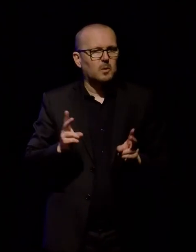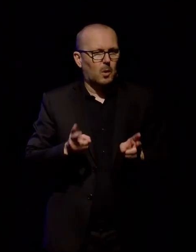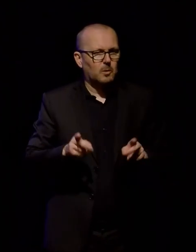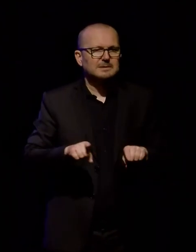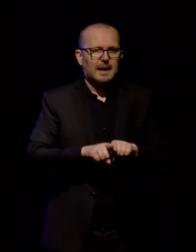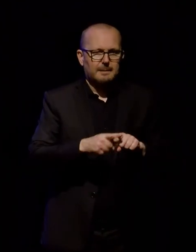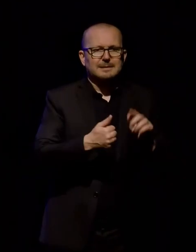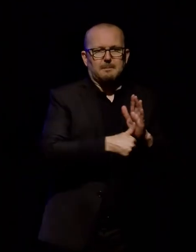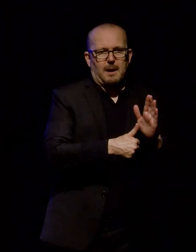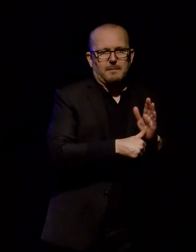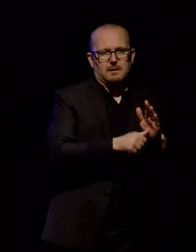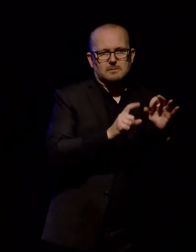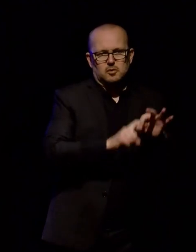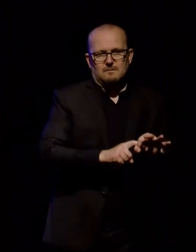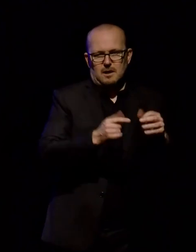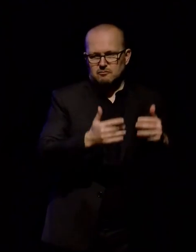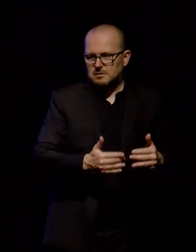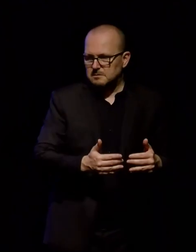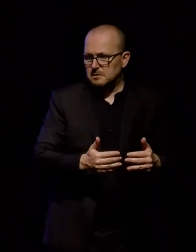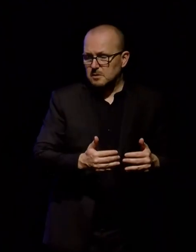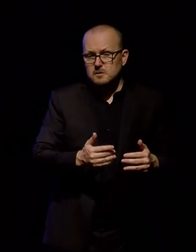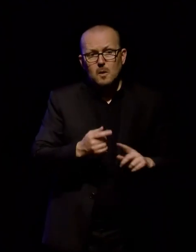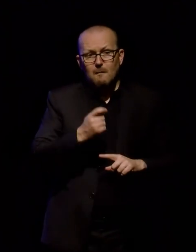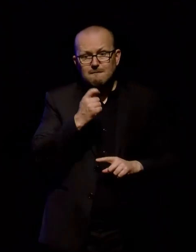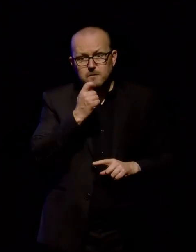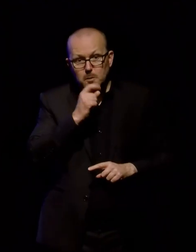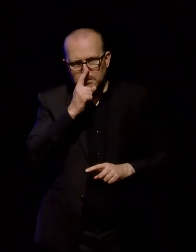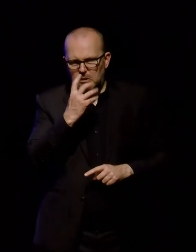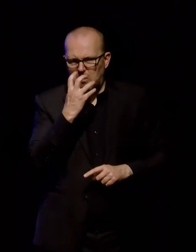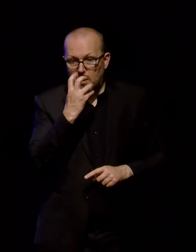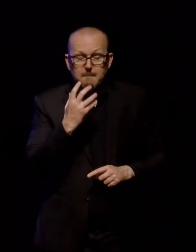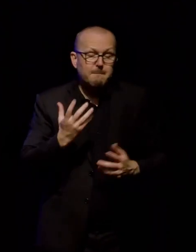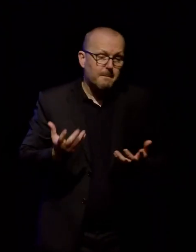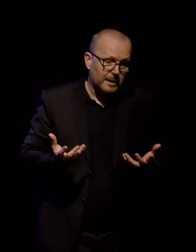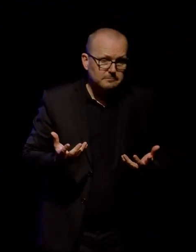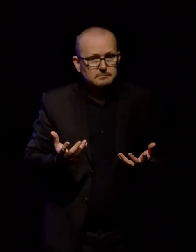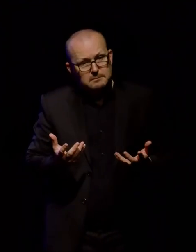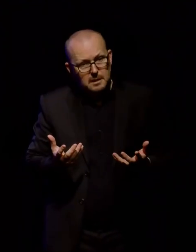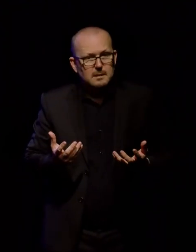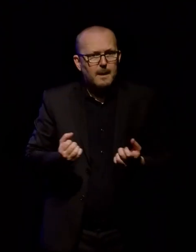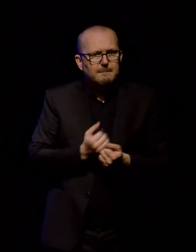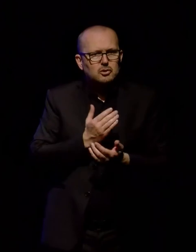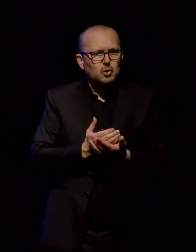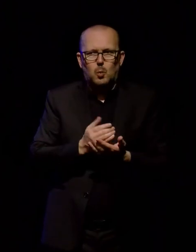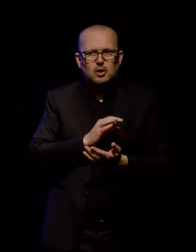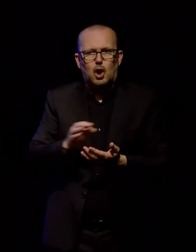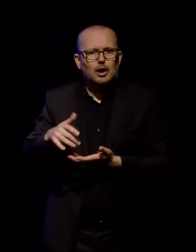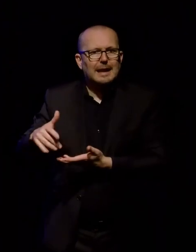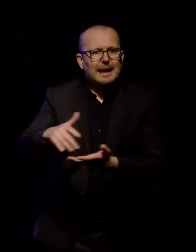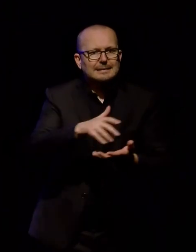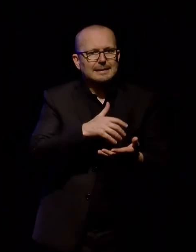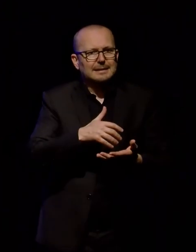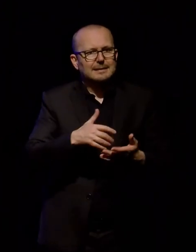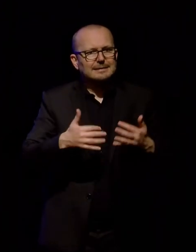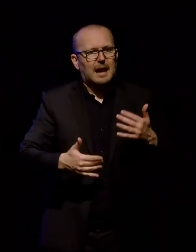So, not that many people were getting annoyed, but keeping that in mind, we need to ensure we're not collecting data for data's sake. So,